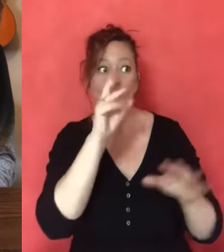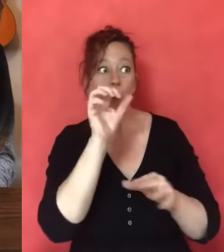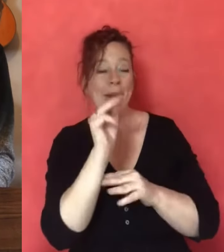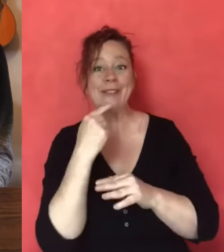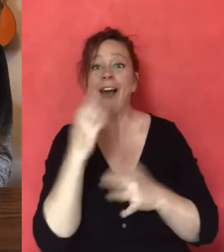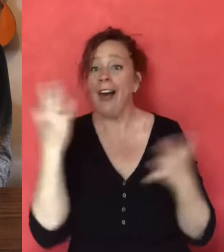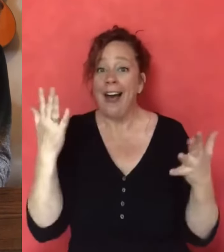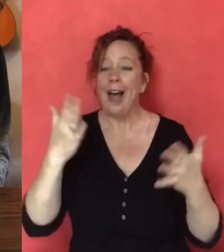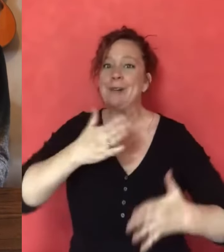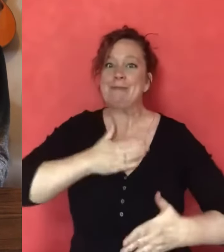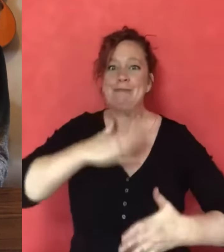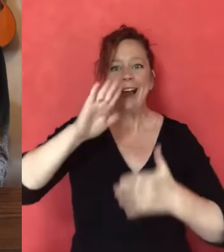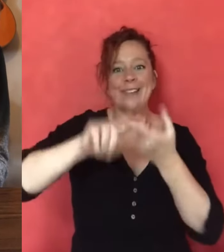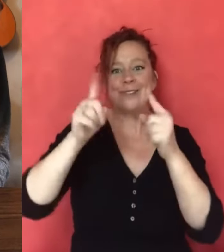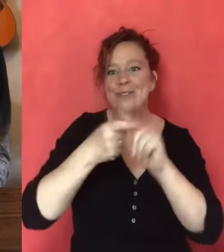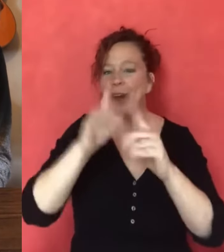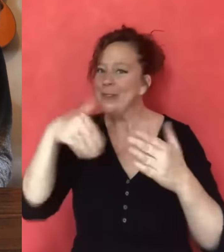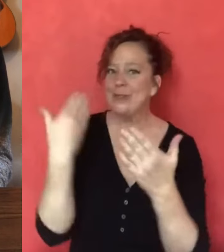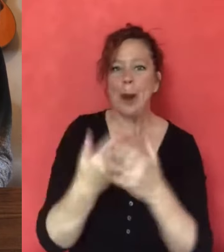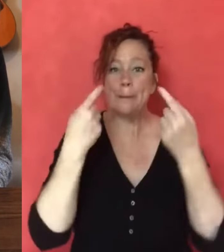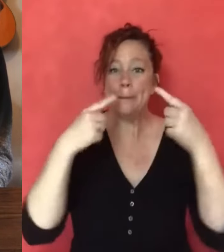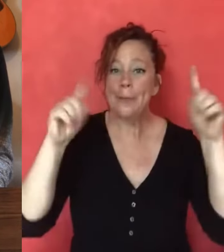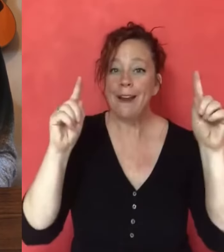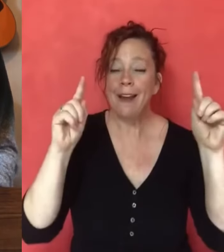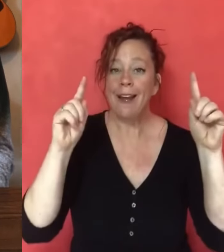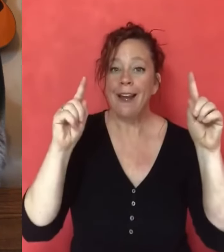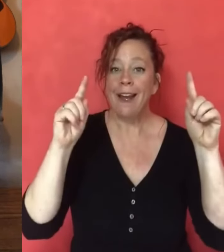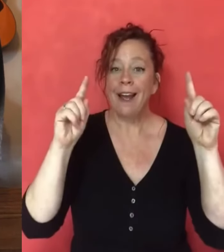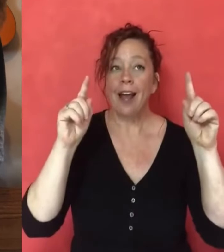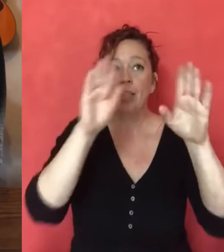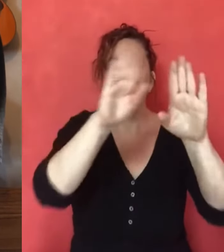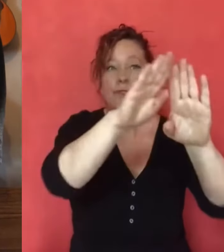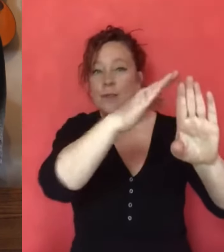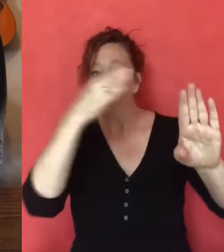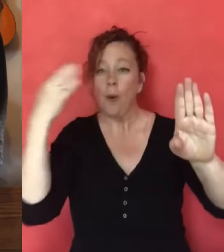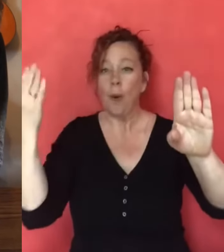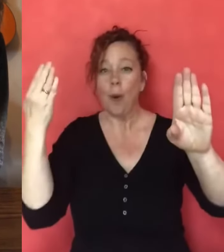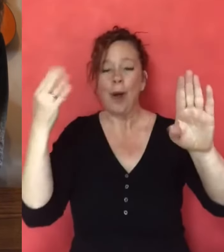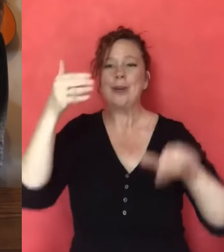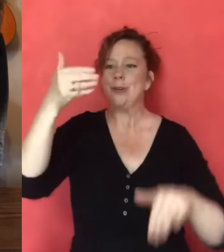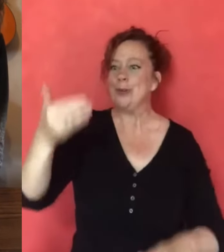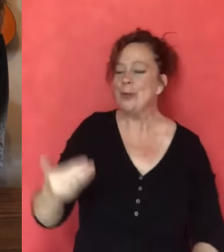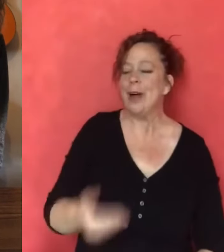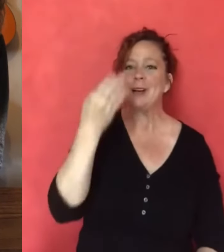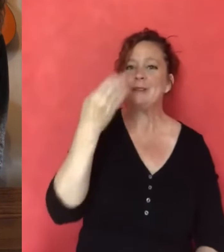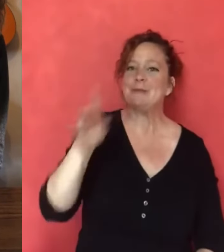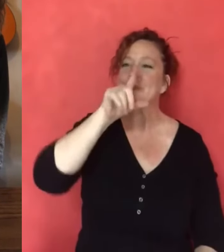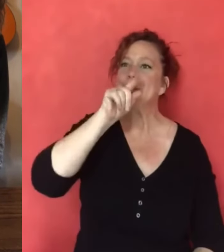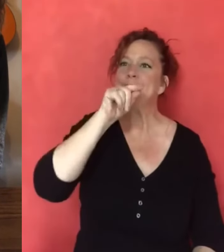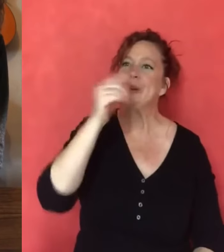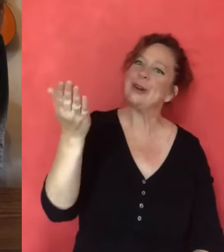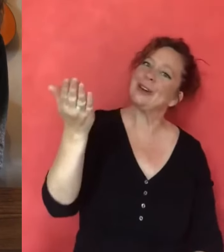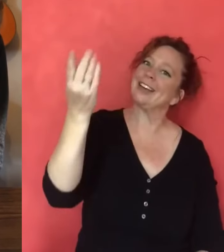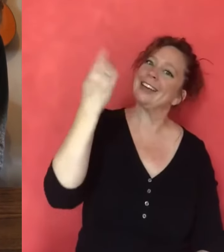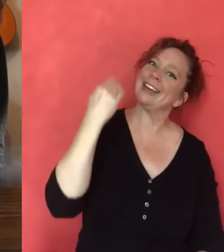Then a whistle loud and clear. William says, My friend is here! They throw the front door